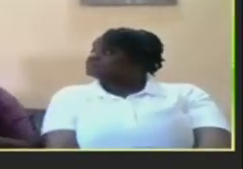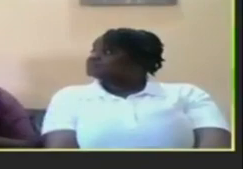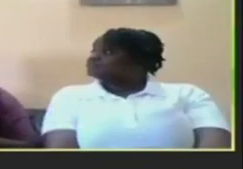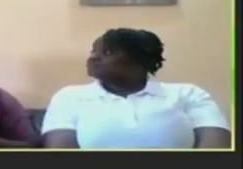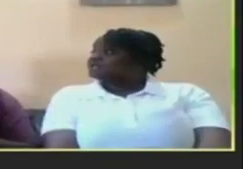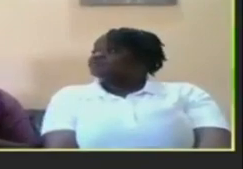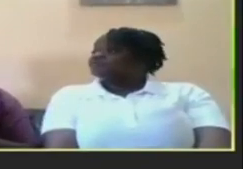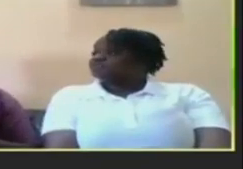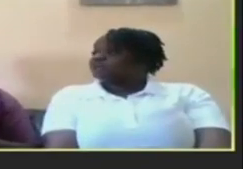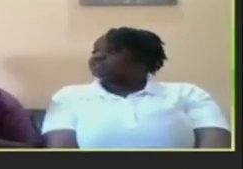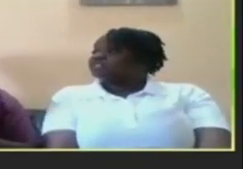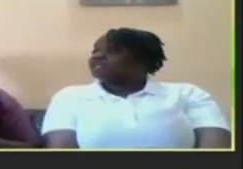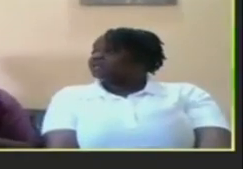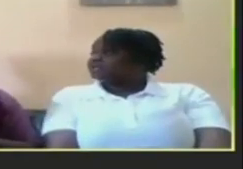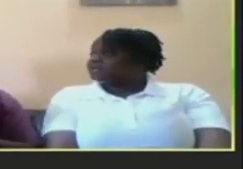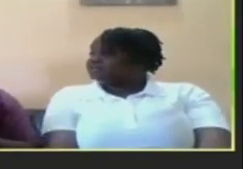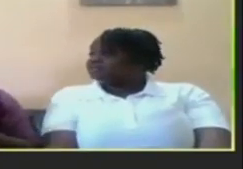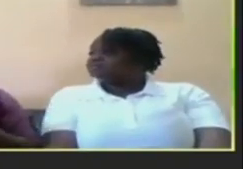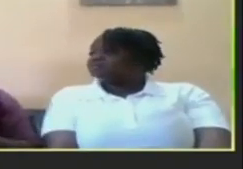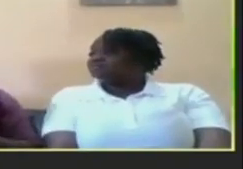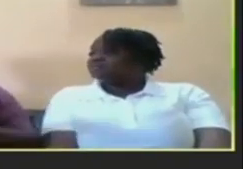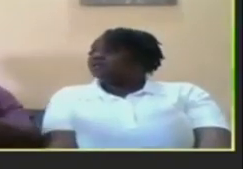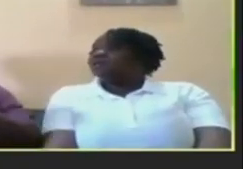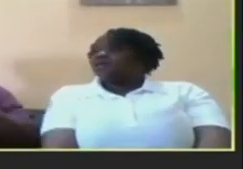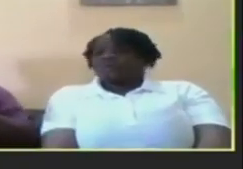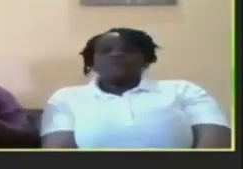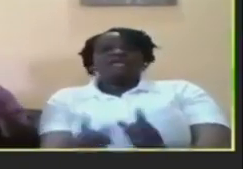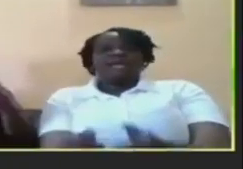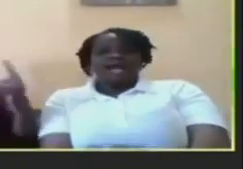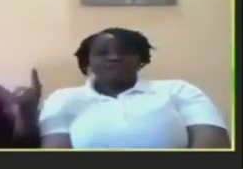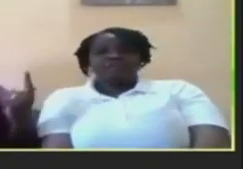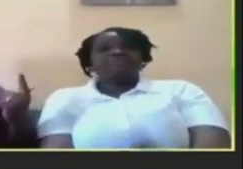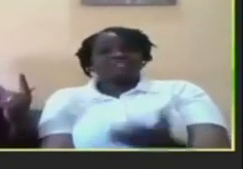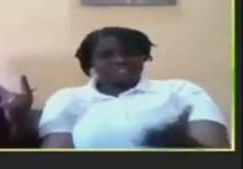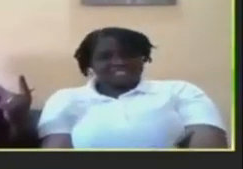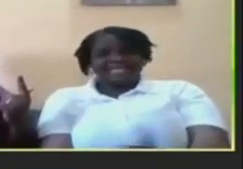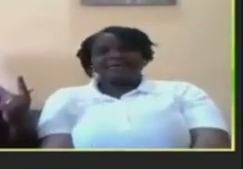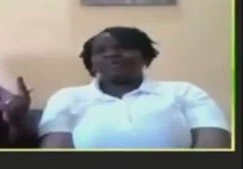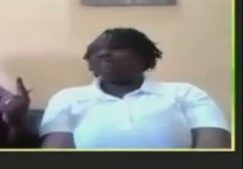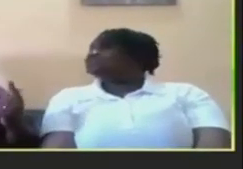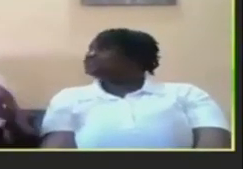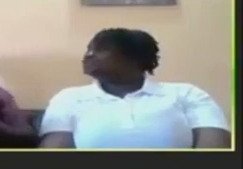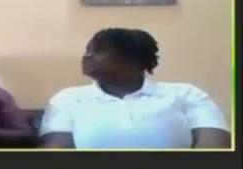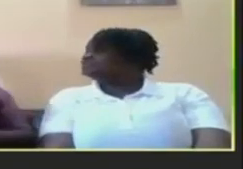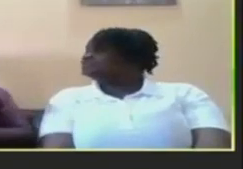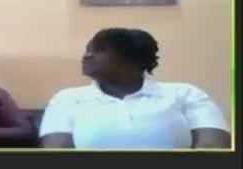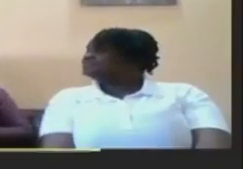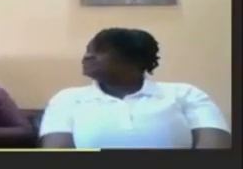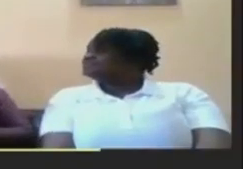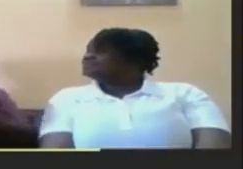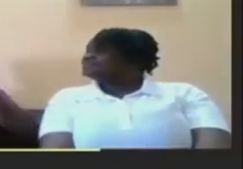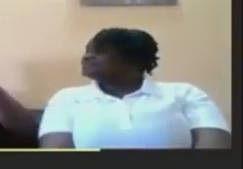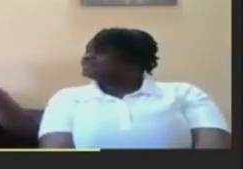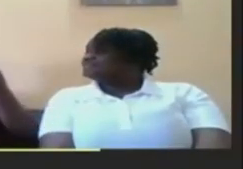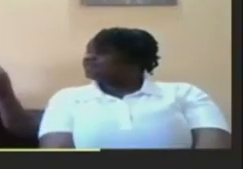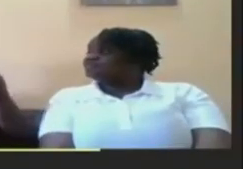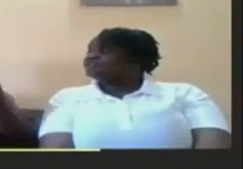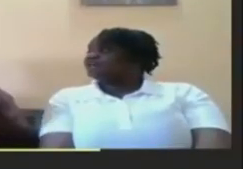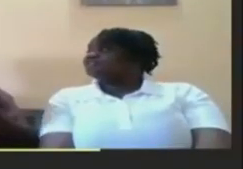if you travel to England we have British sign language if you travel to